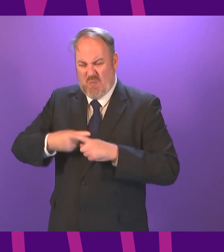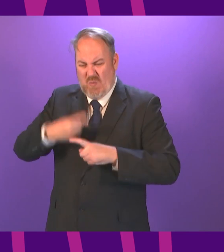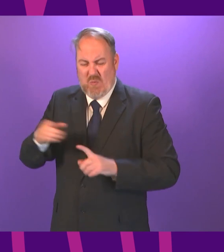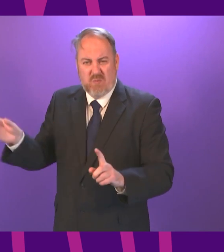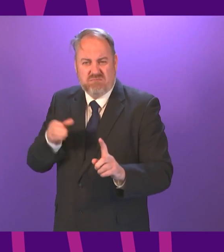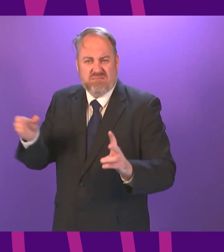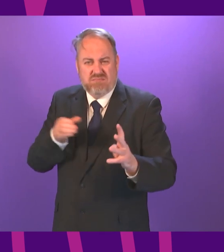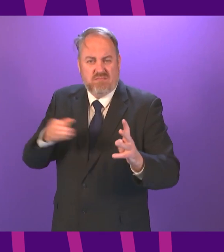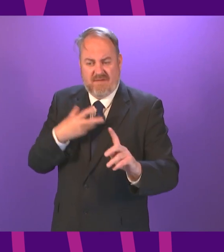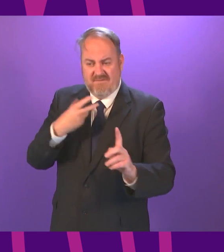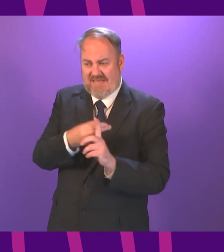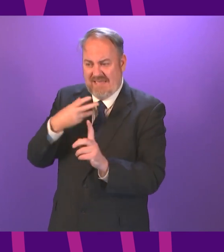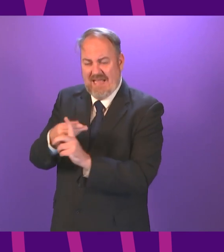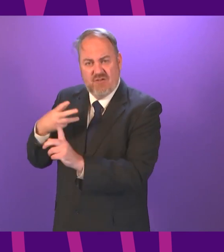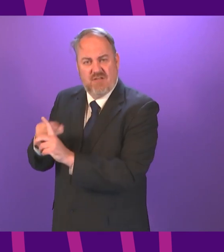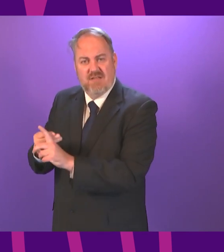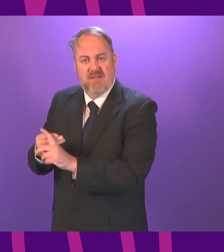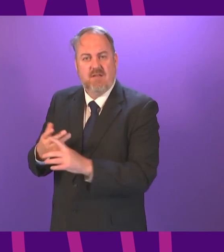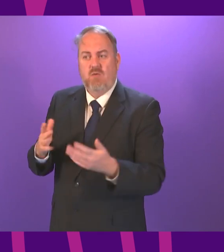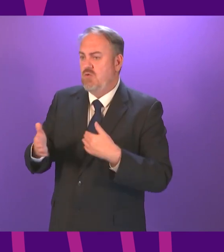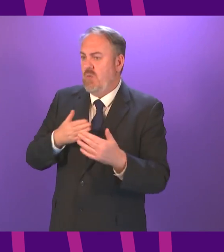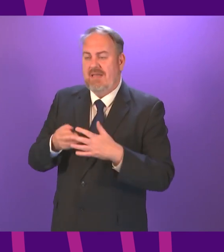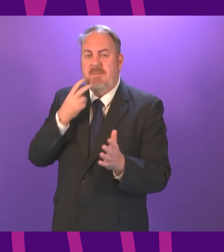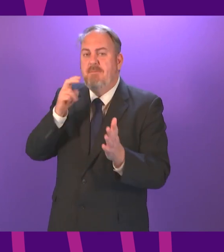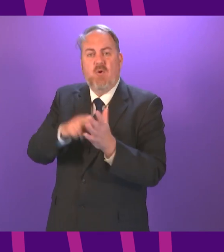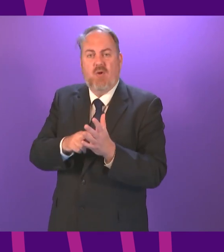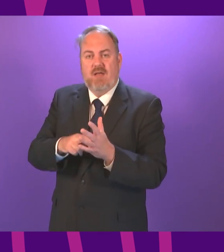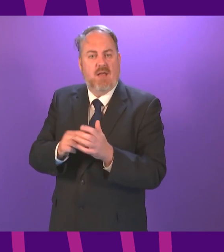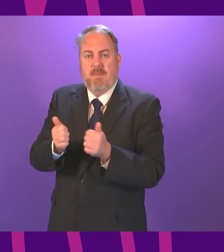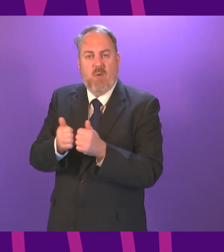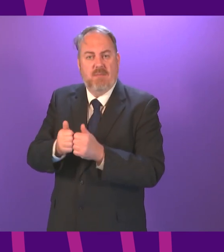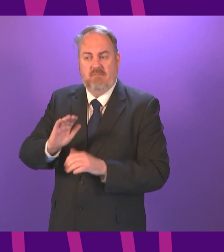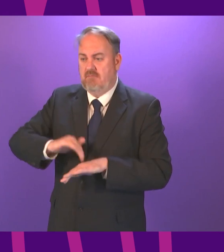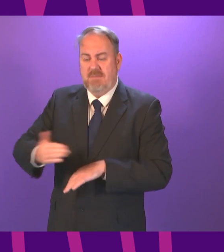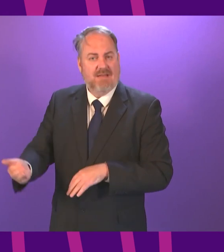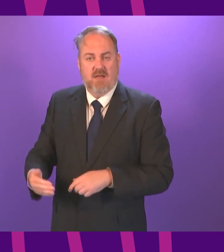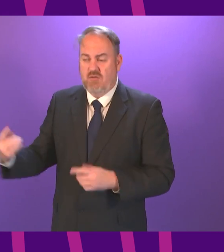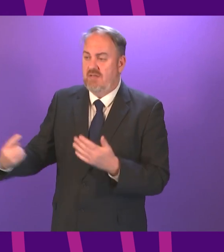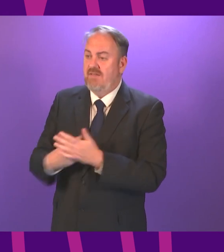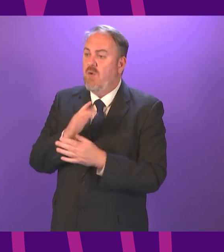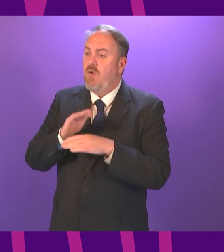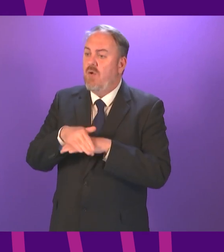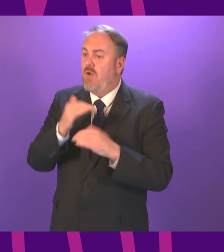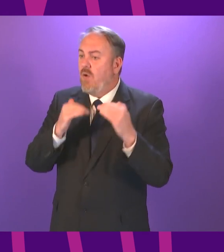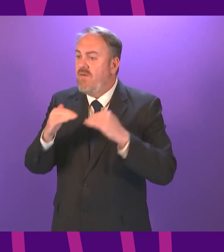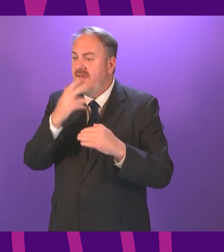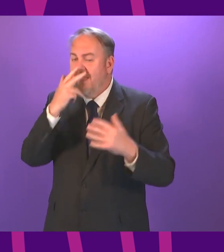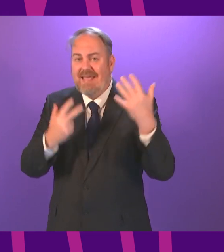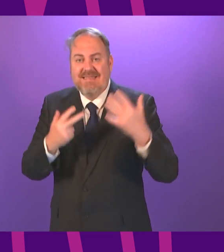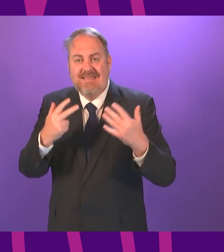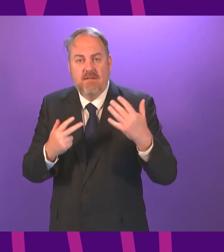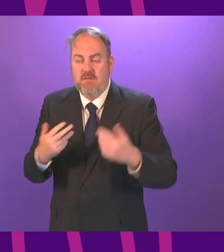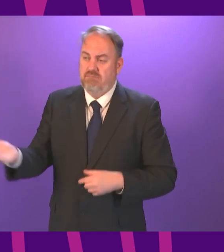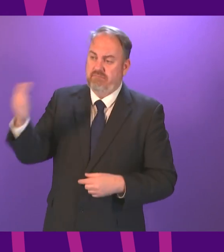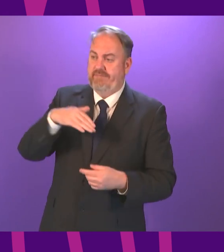-in centres, in hotspot areas where you don't need an appointment, you can just turn up, and if you're 18 and above, you get your vaccination. That should be happening right